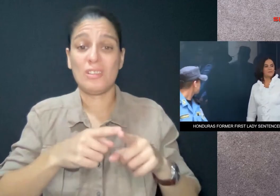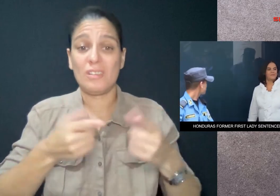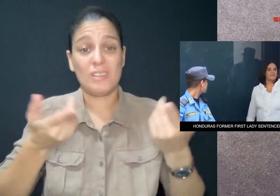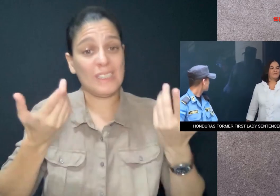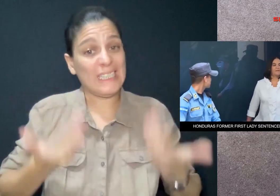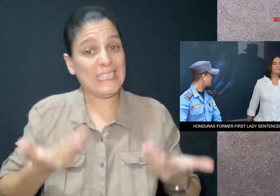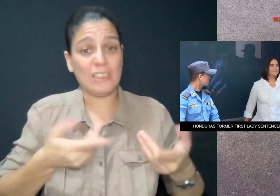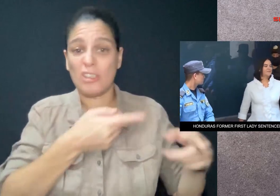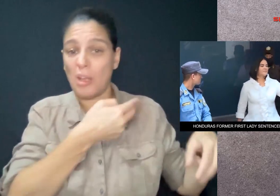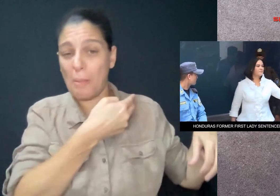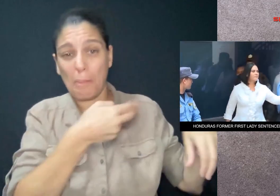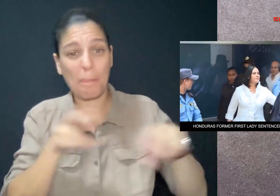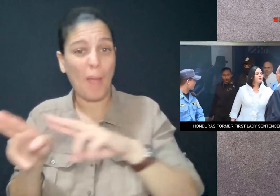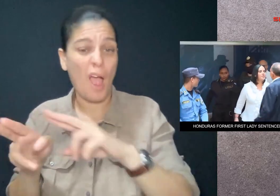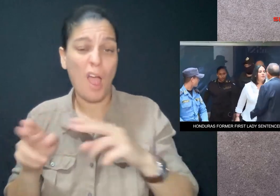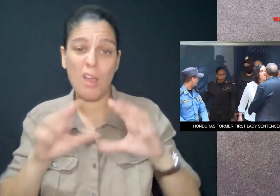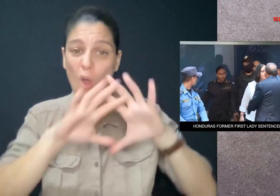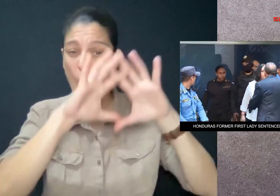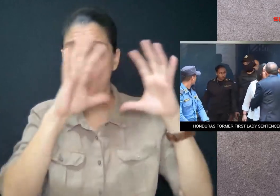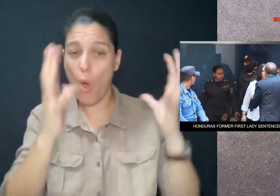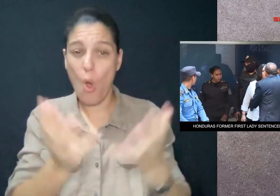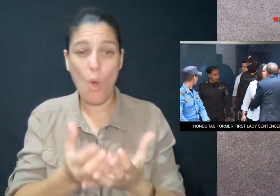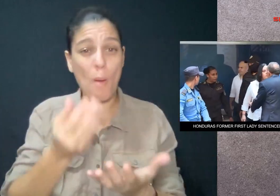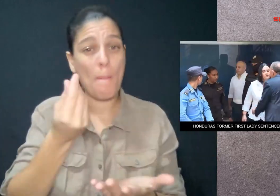She must now pay all of the money back.